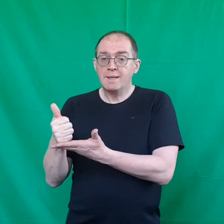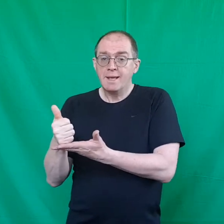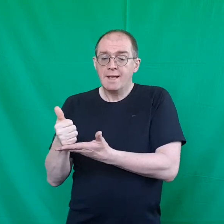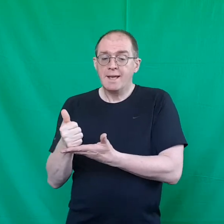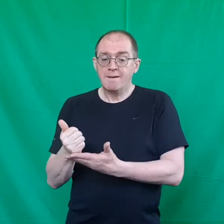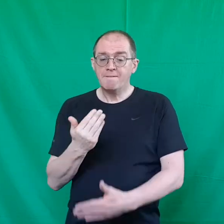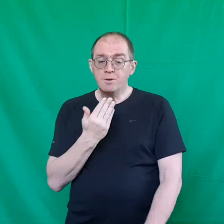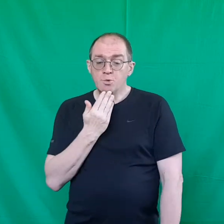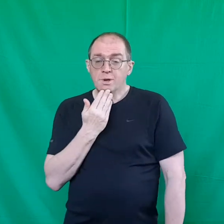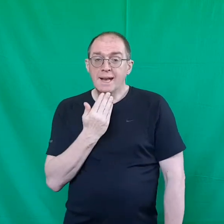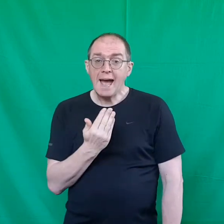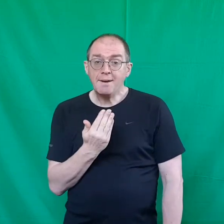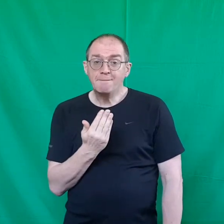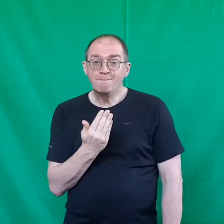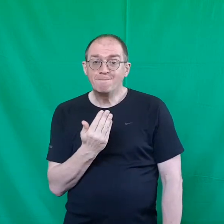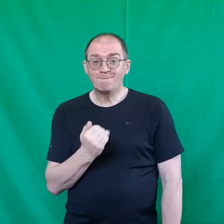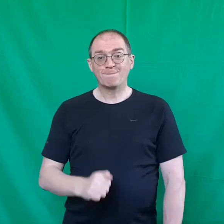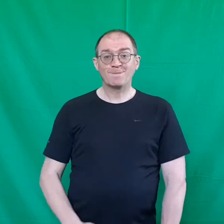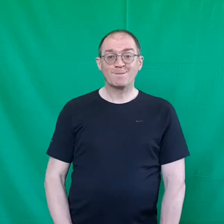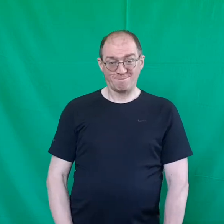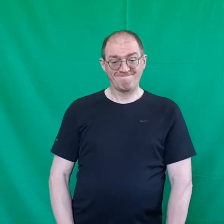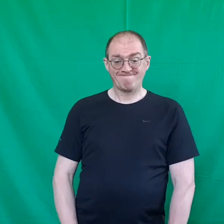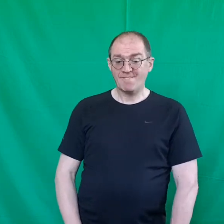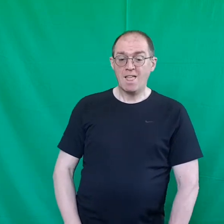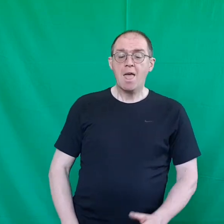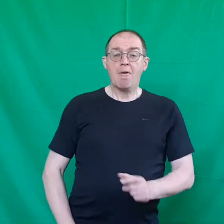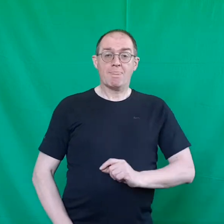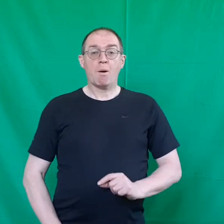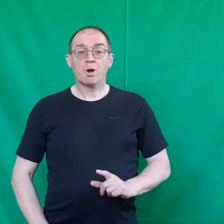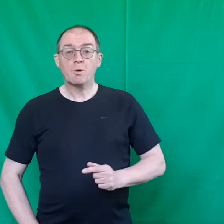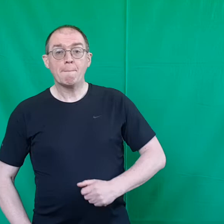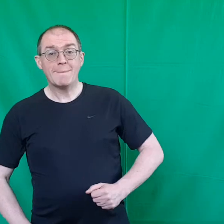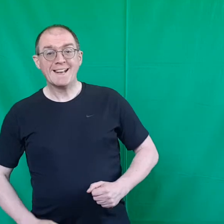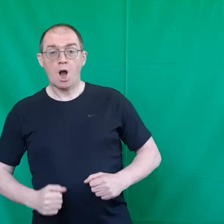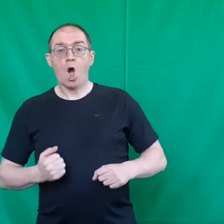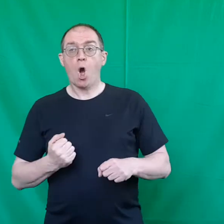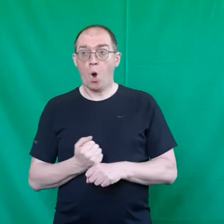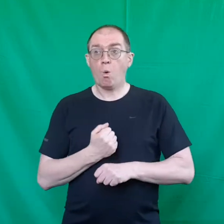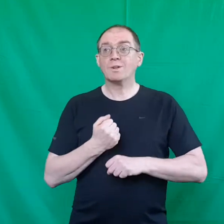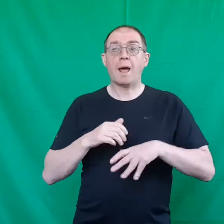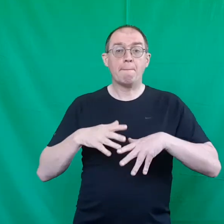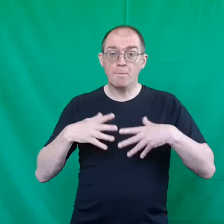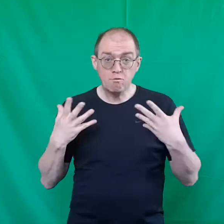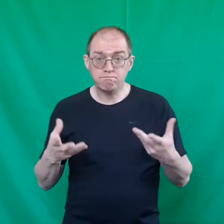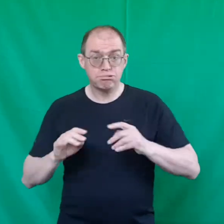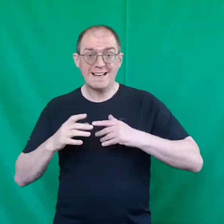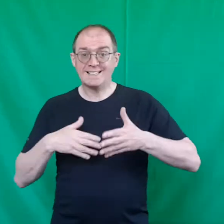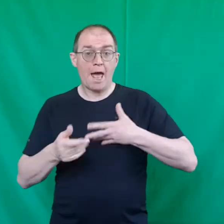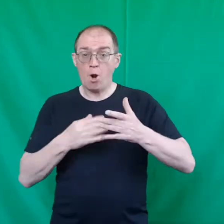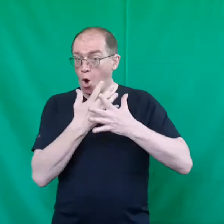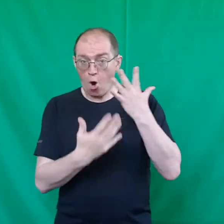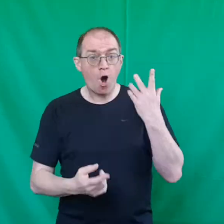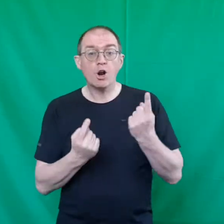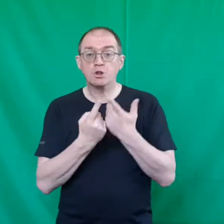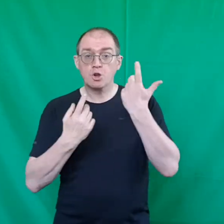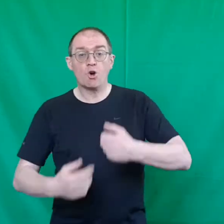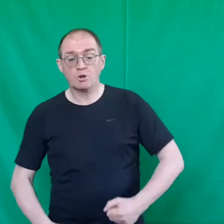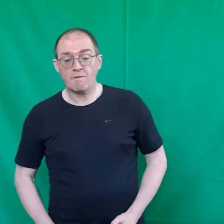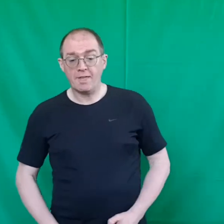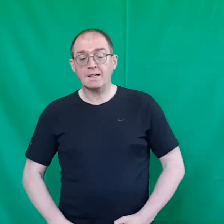if you can have we're going to make holes and move bricks and all sorts of things